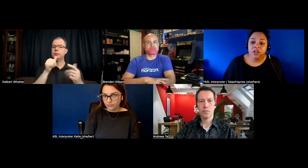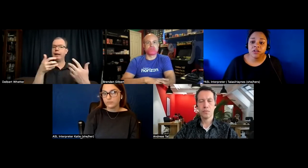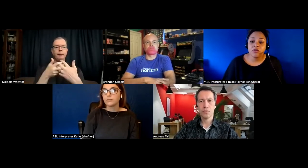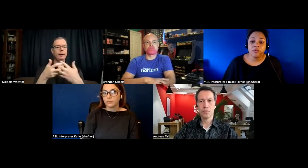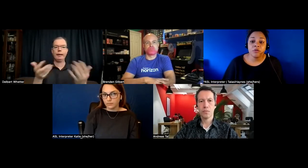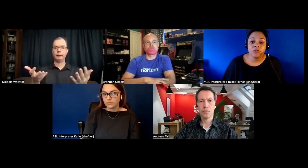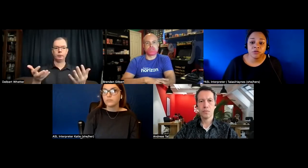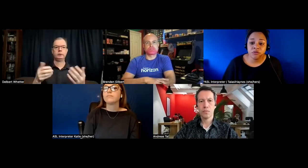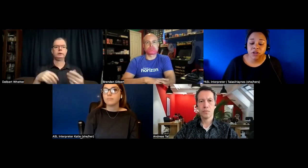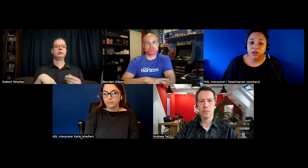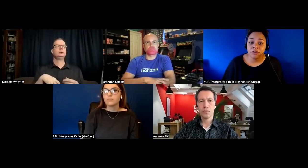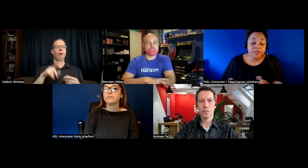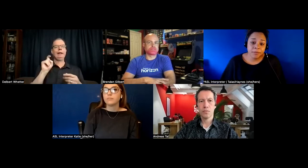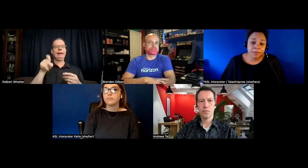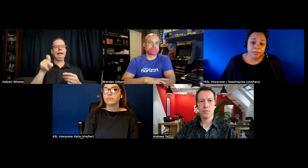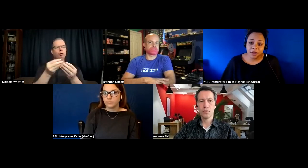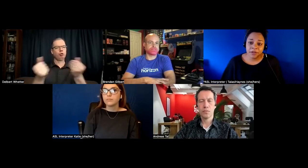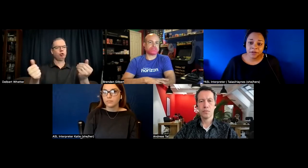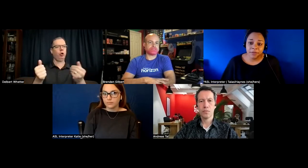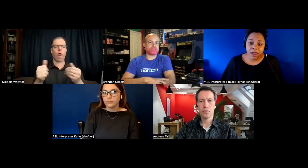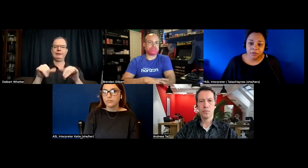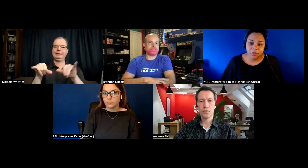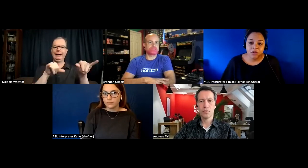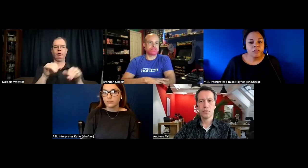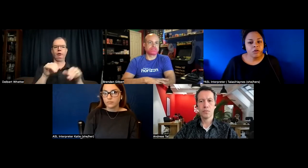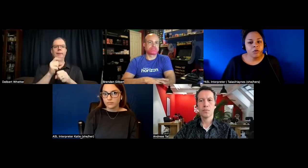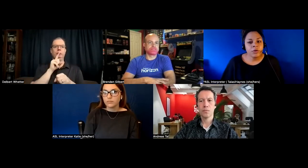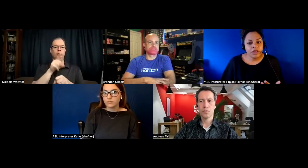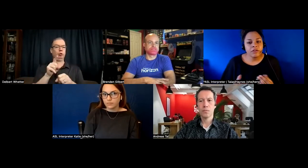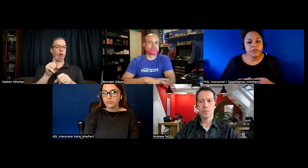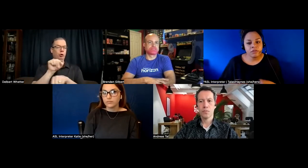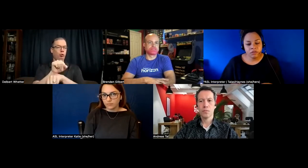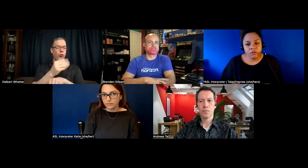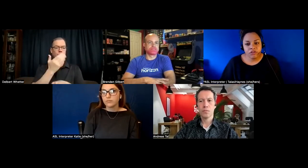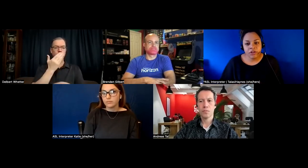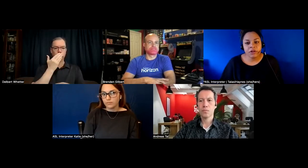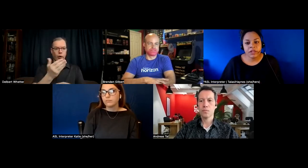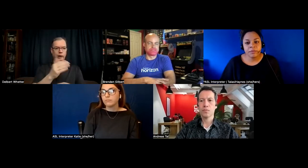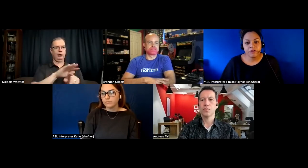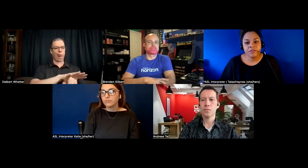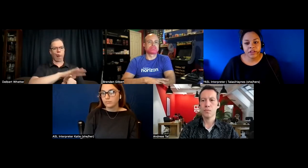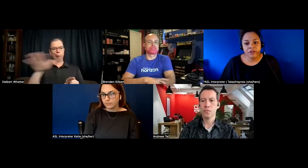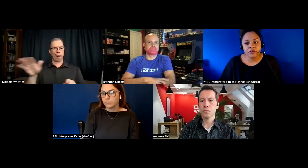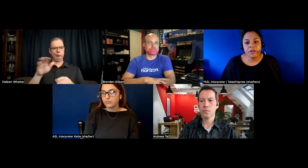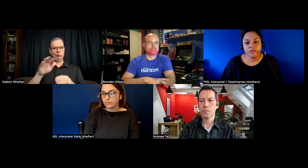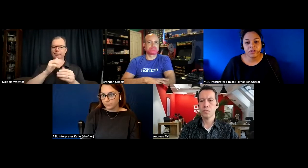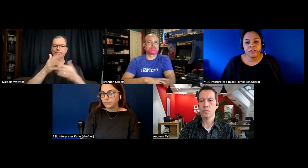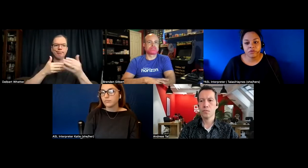those who use screen readers they might not be compatible so we need a solution and we need a better standard to make sure that this